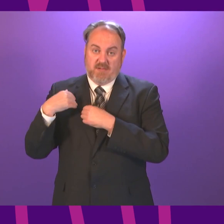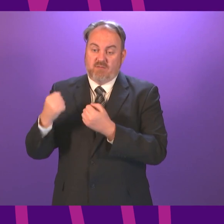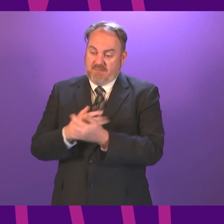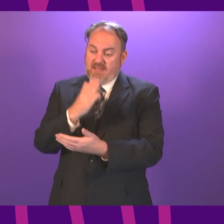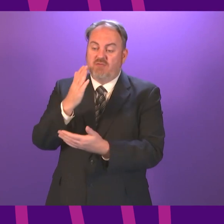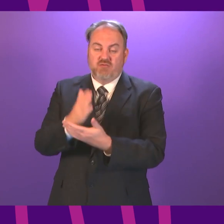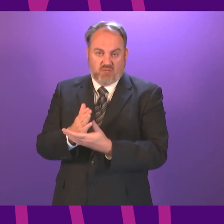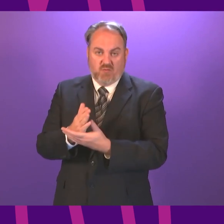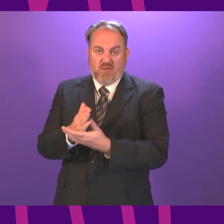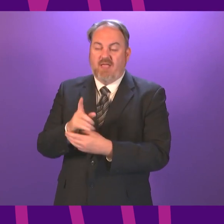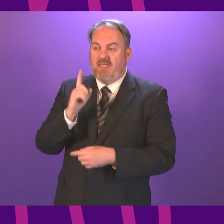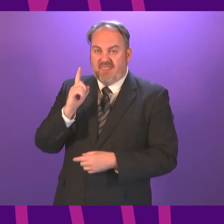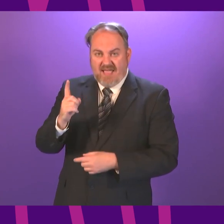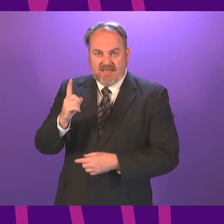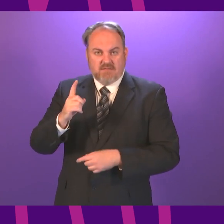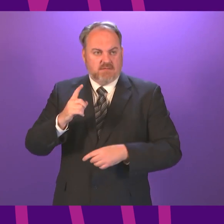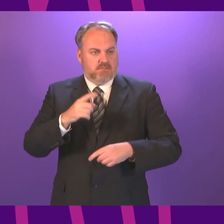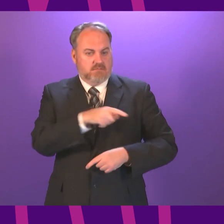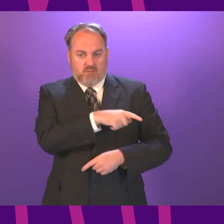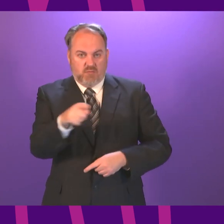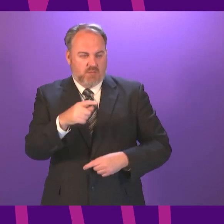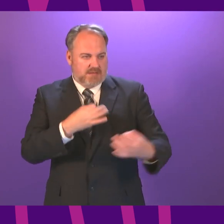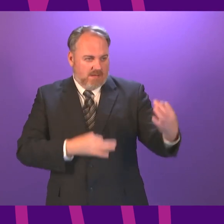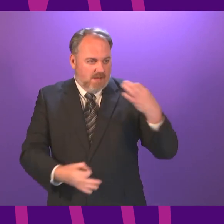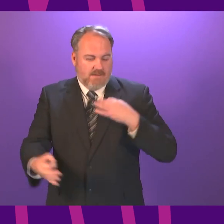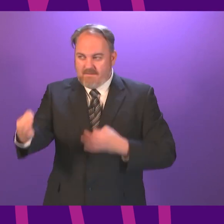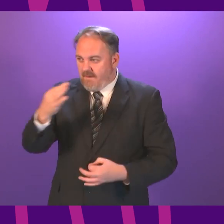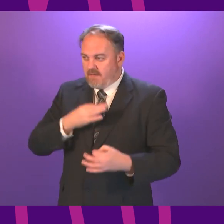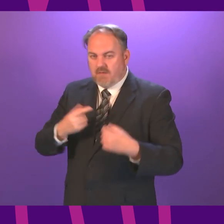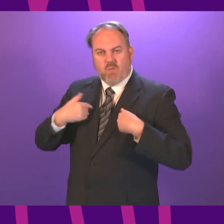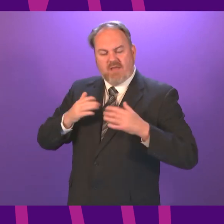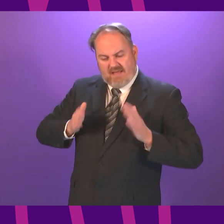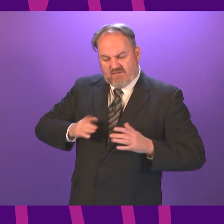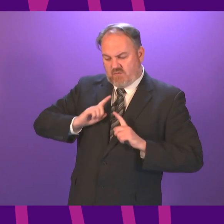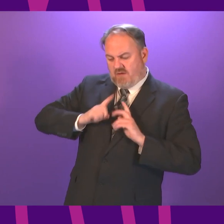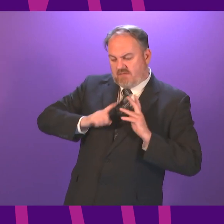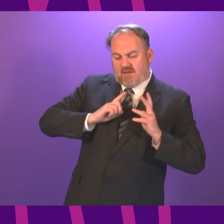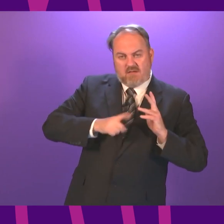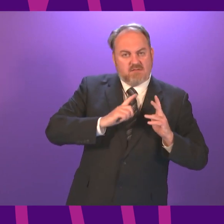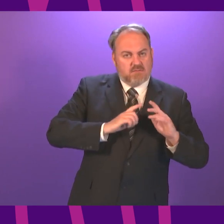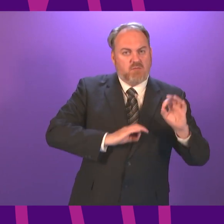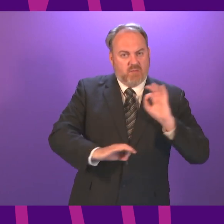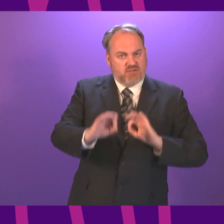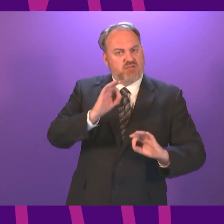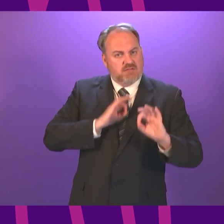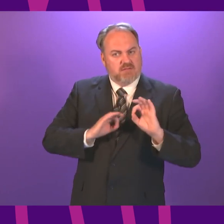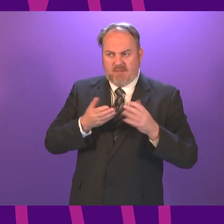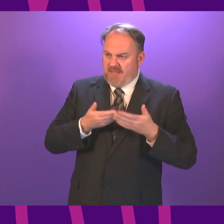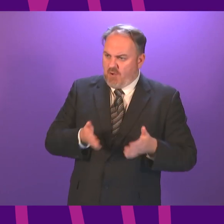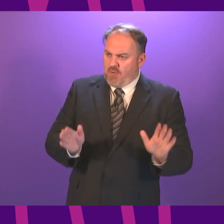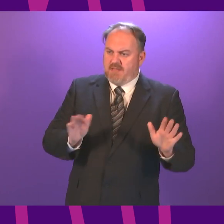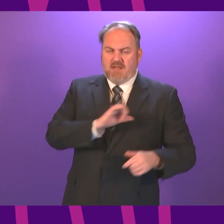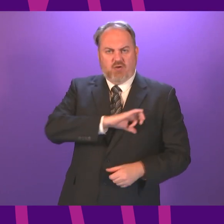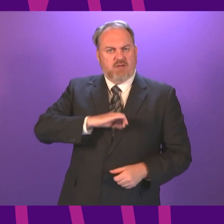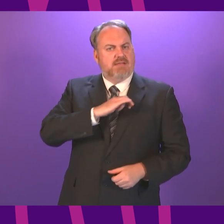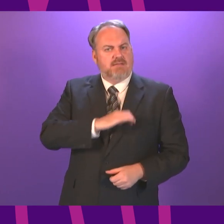is robust and we have all got a job to do there the committees of this Parliament the opposition parties in this Parliament and us as a Government to